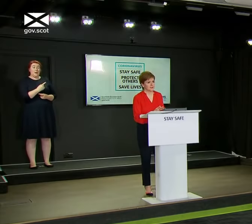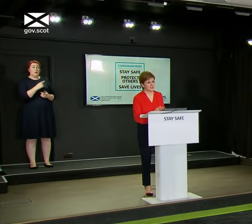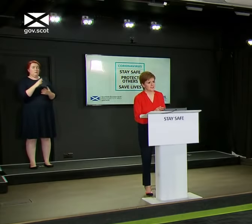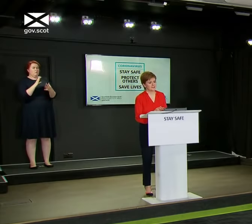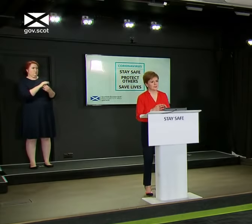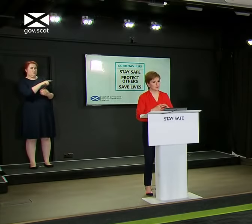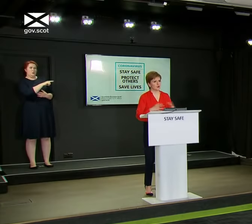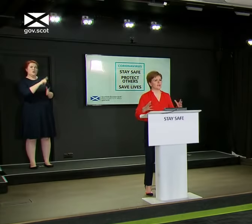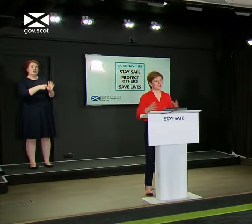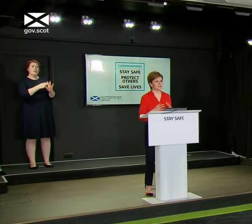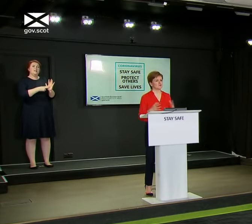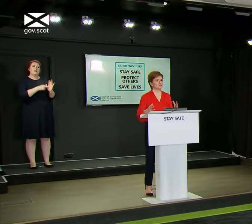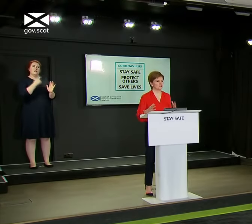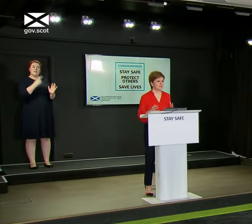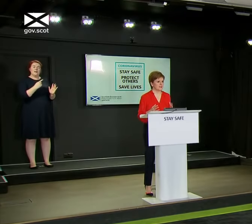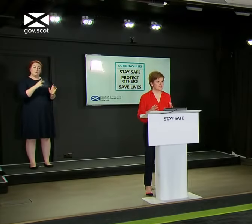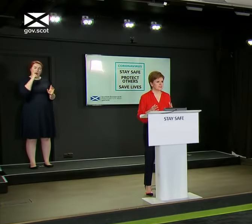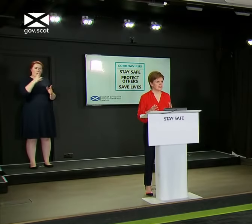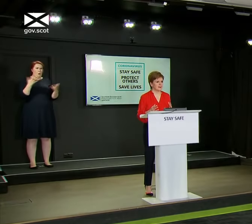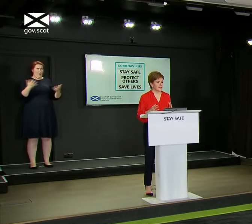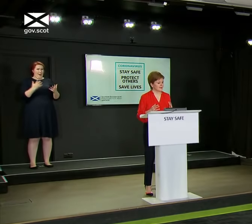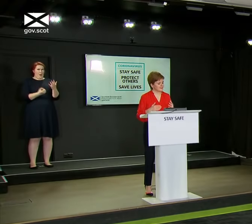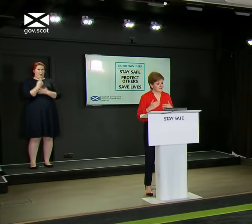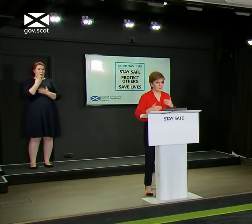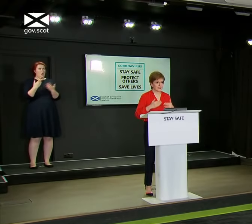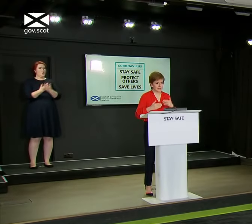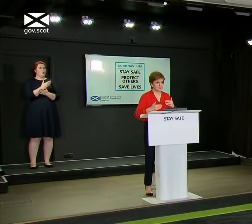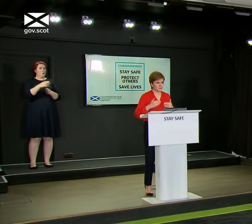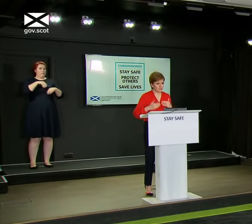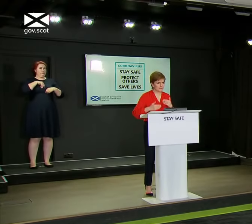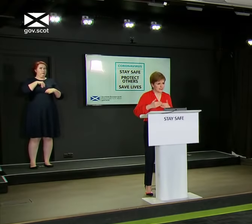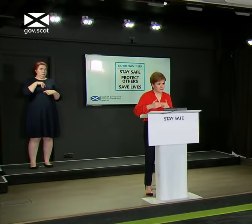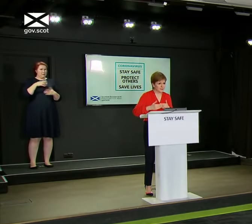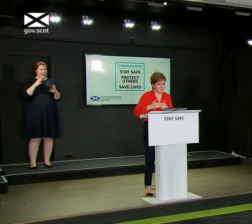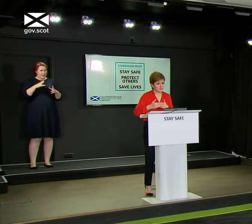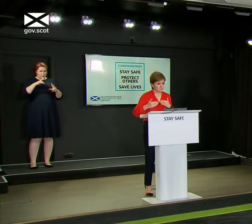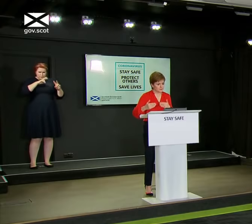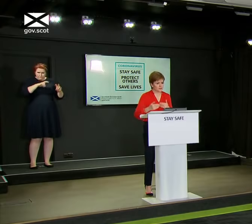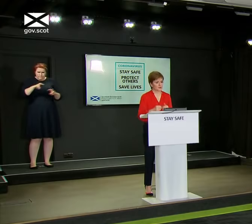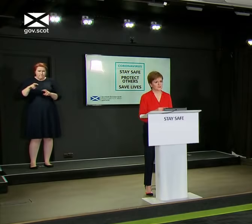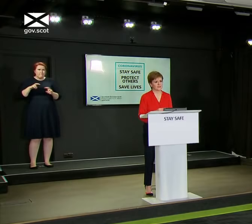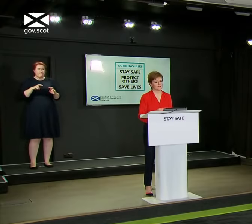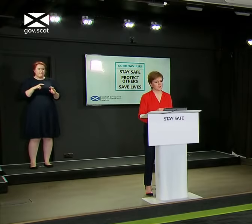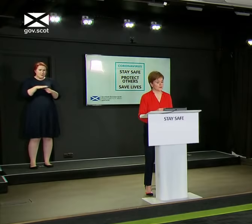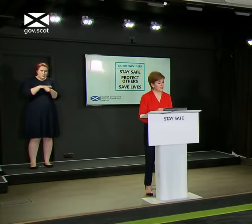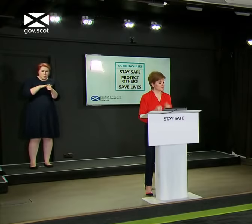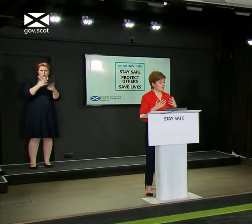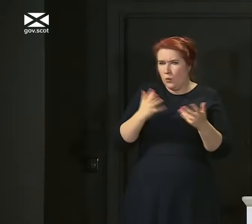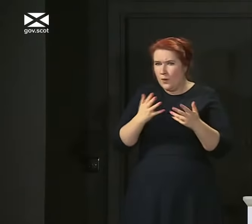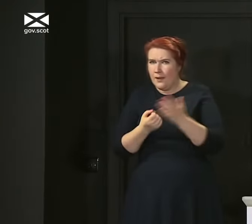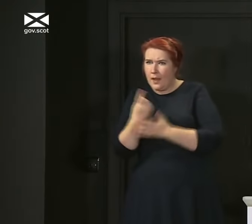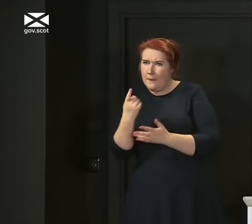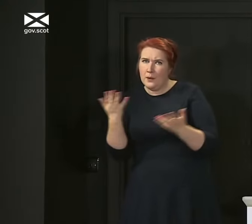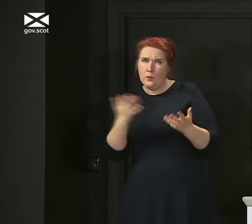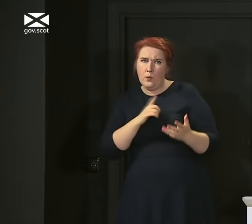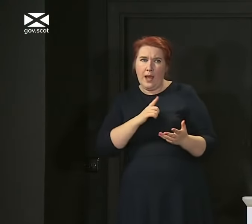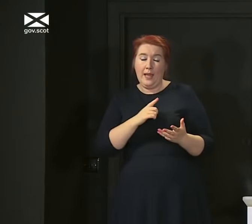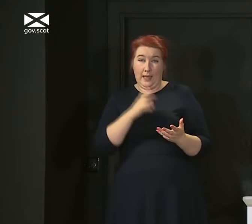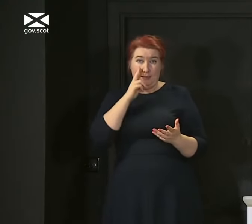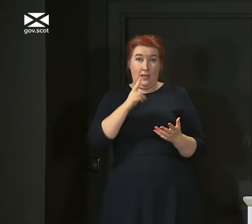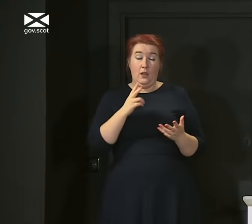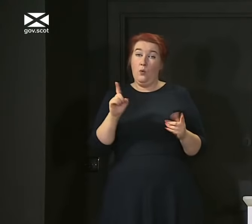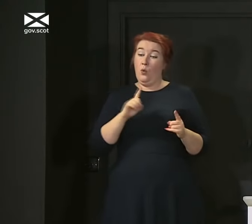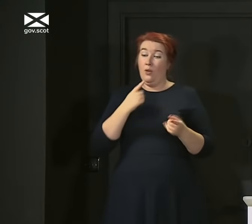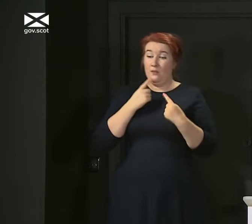something Jason said about looking at distribution of the cases. And it takes a bit of time to really delve into the circumstances of all the cases. But I can already say on the